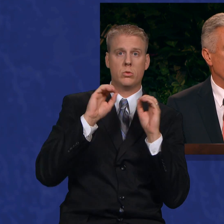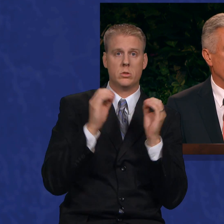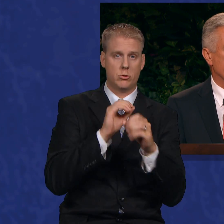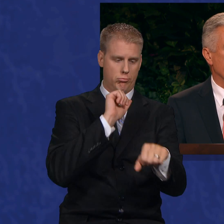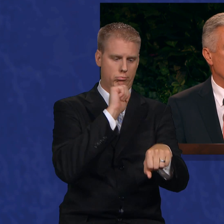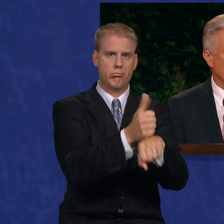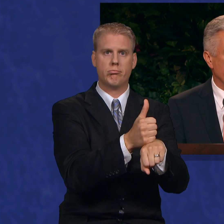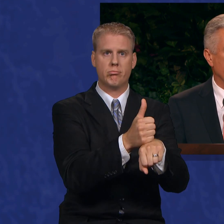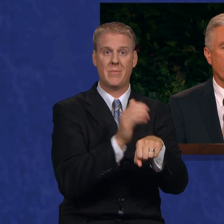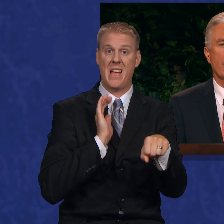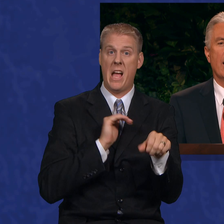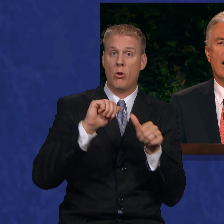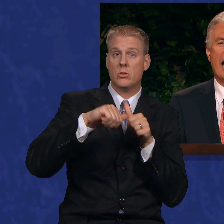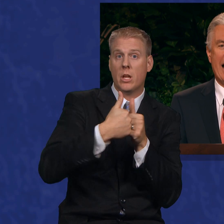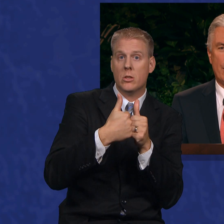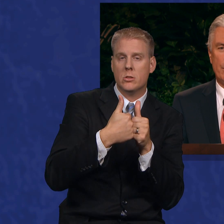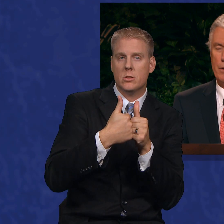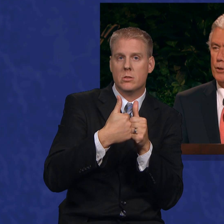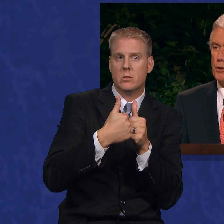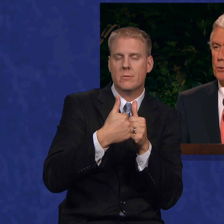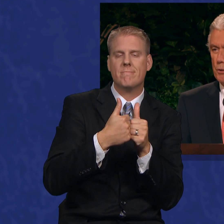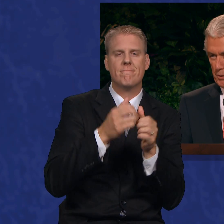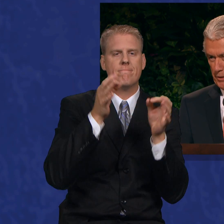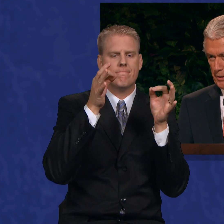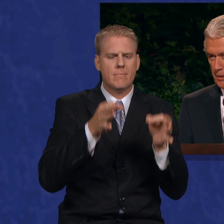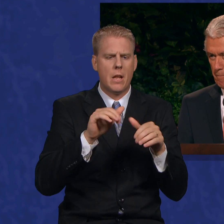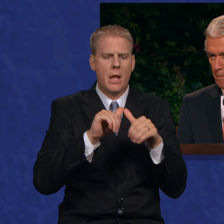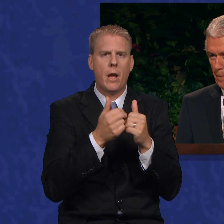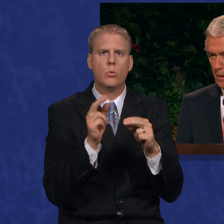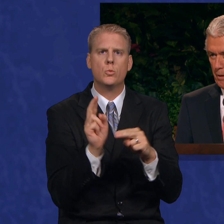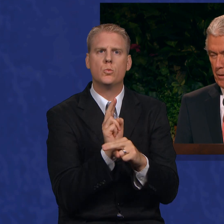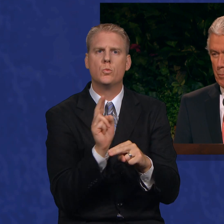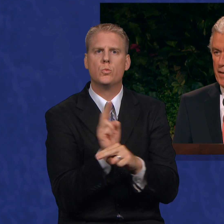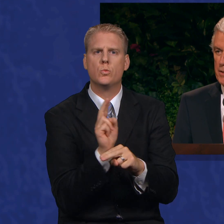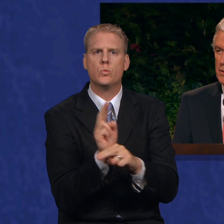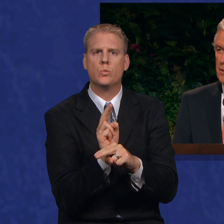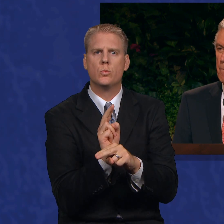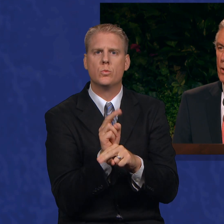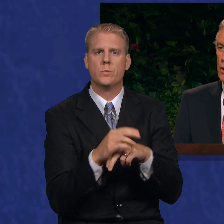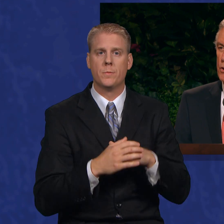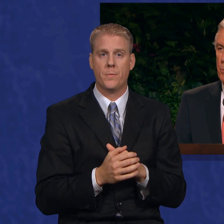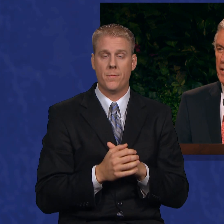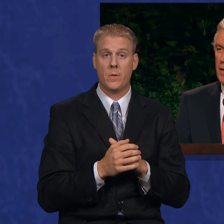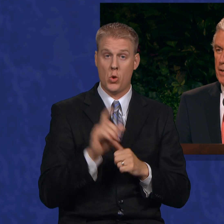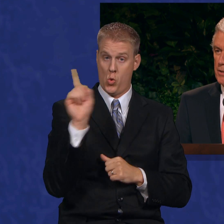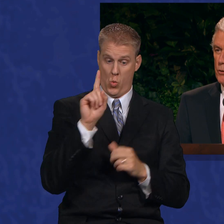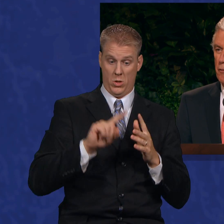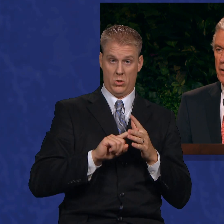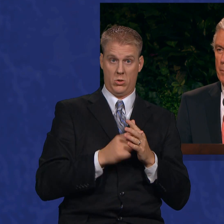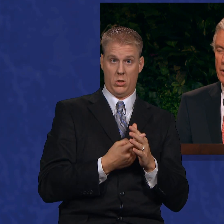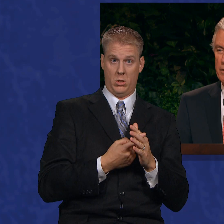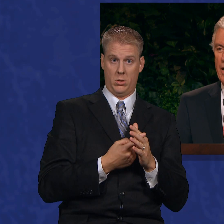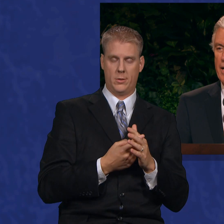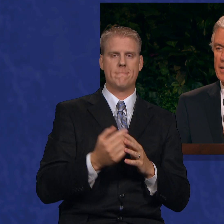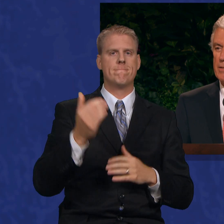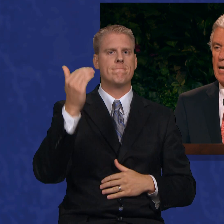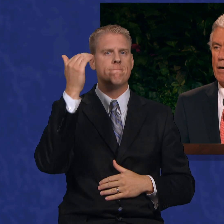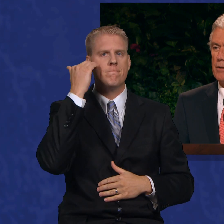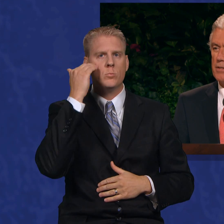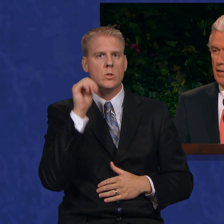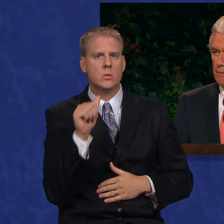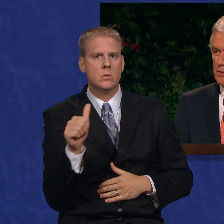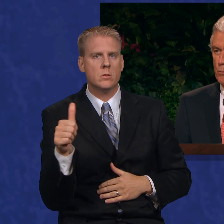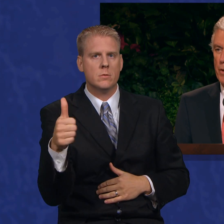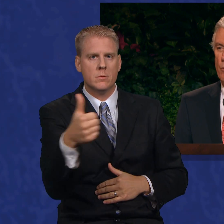challenge is determining how to use it. The place to begin is to familiarize